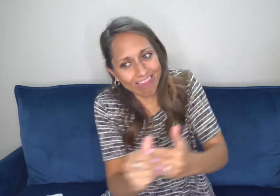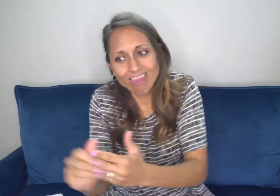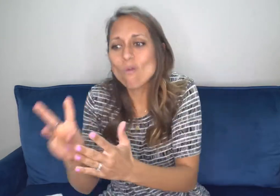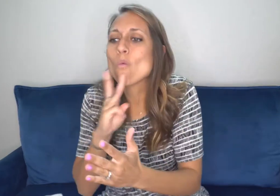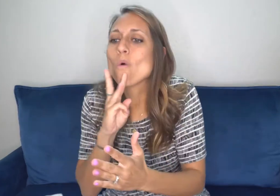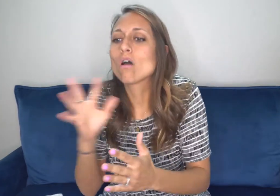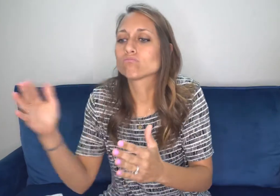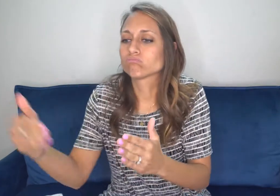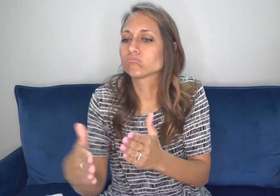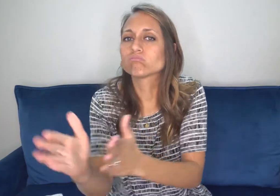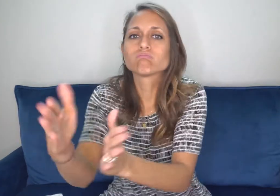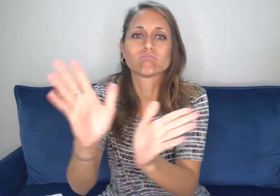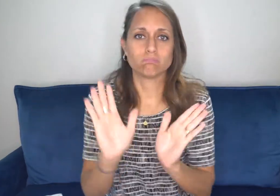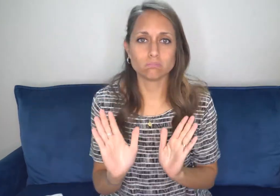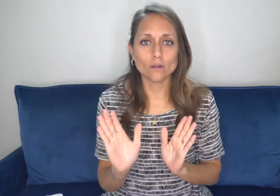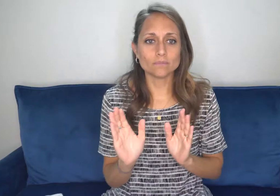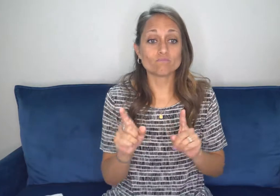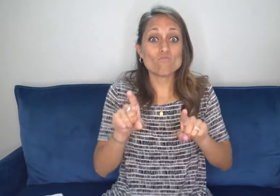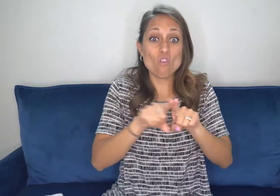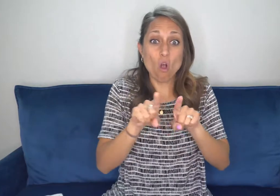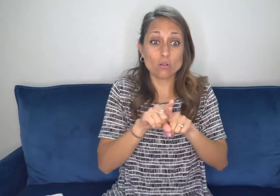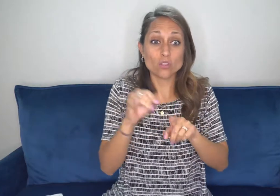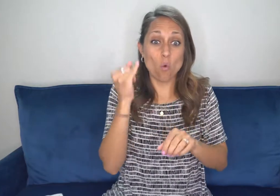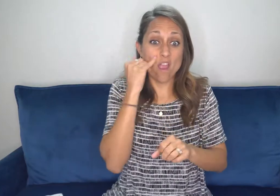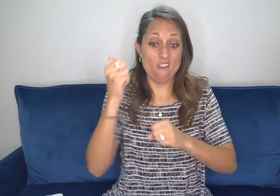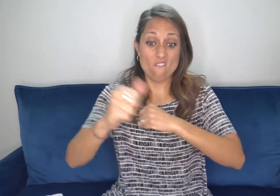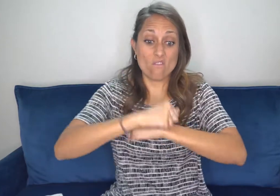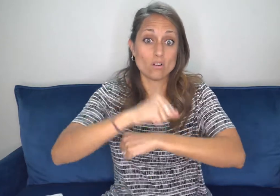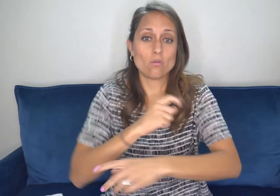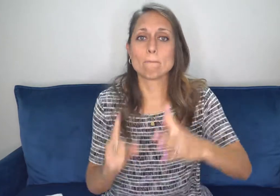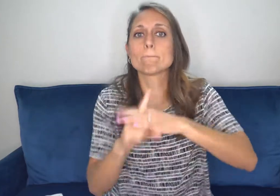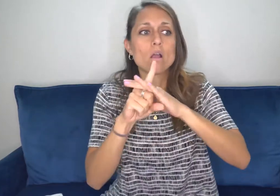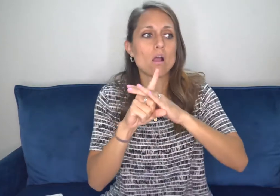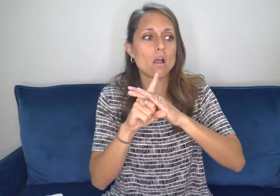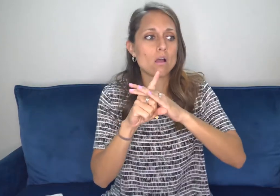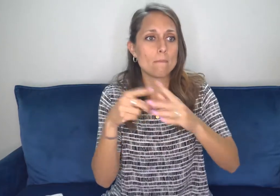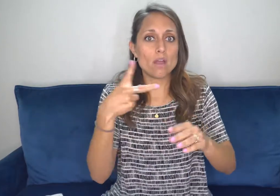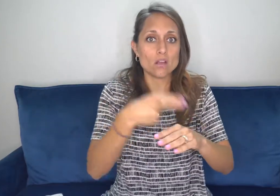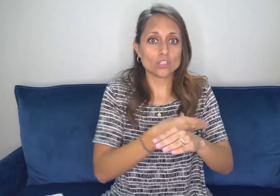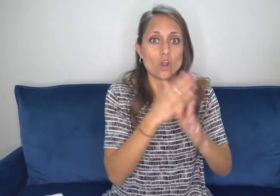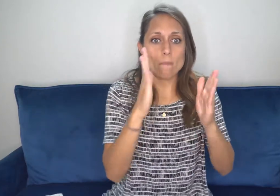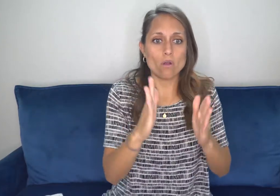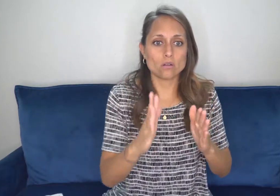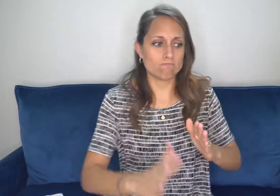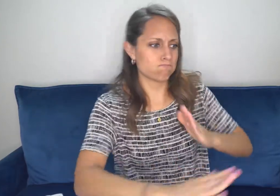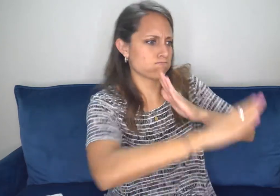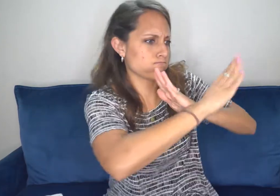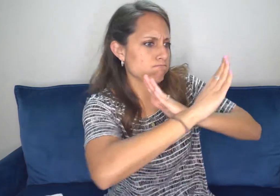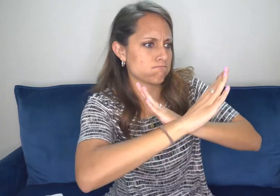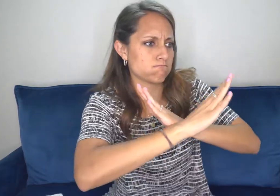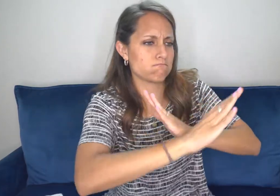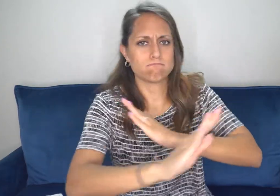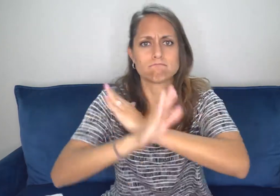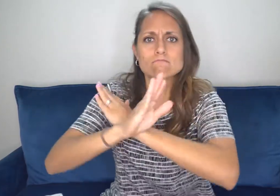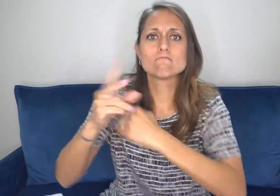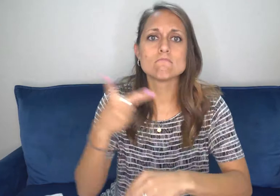a water source. If danger in any shape or form came up, it was the shepherd's responsibility to protect